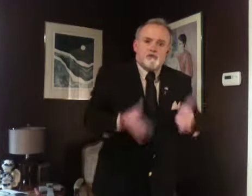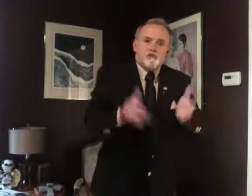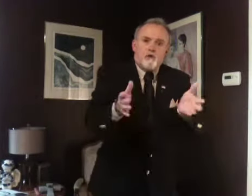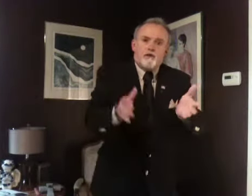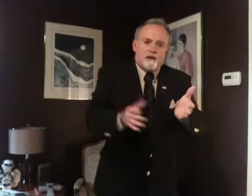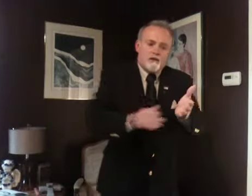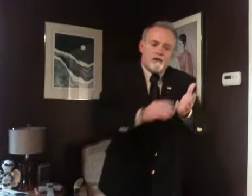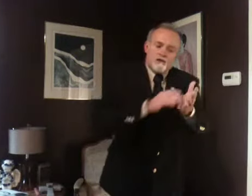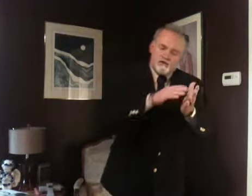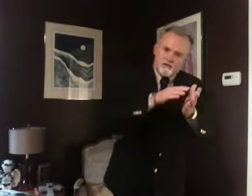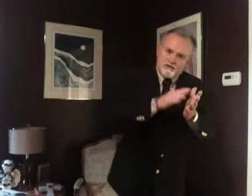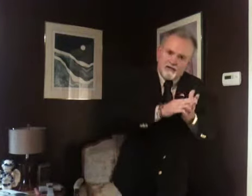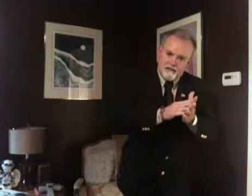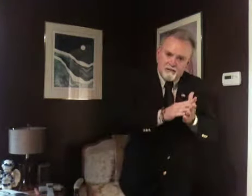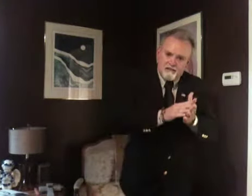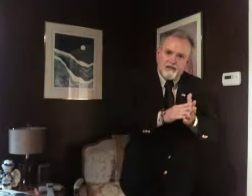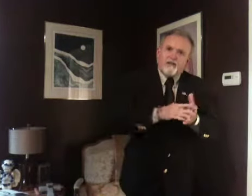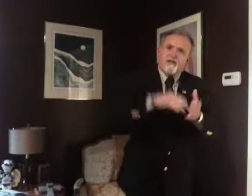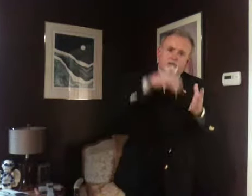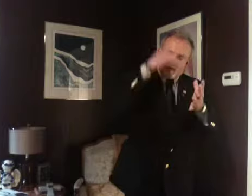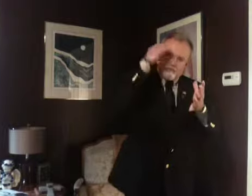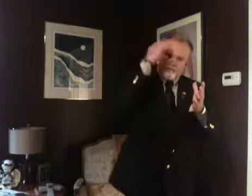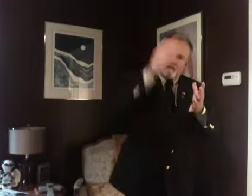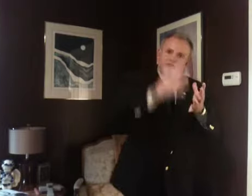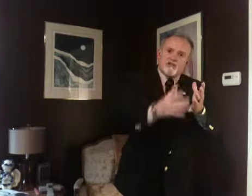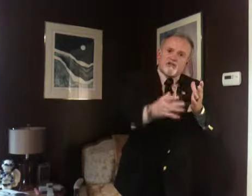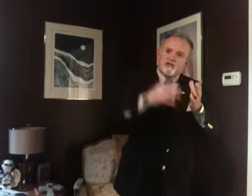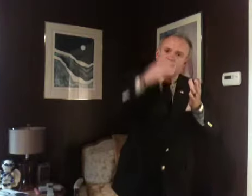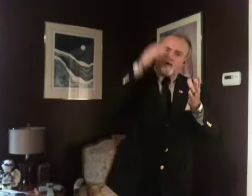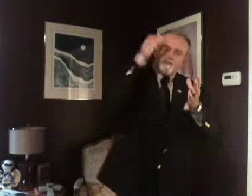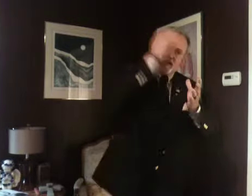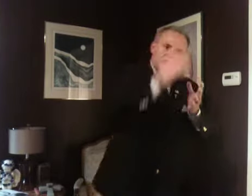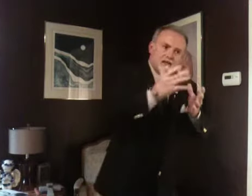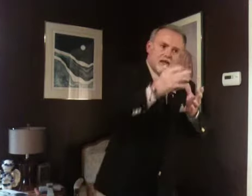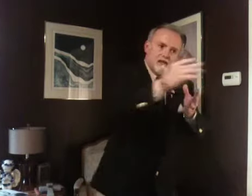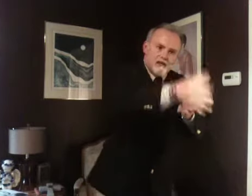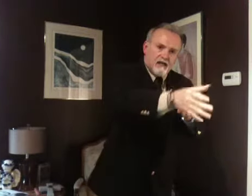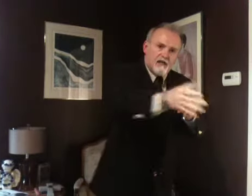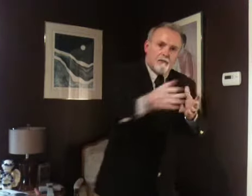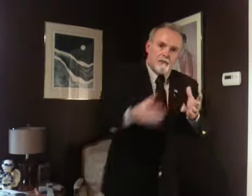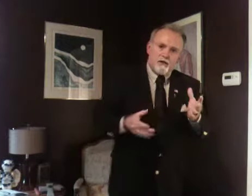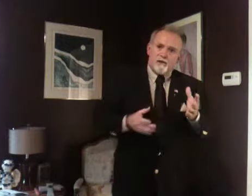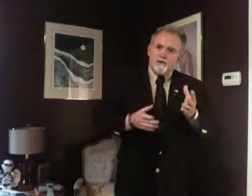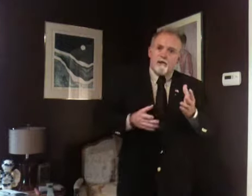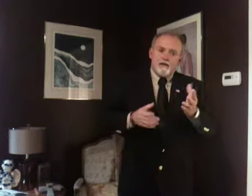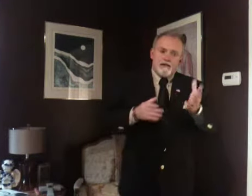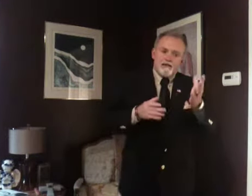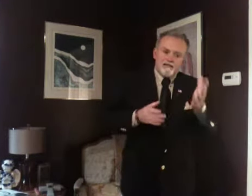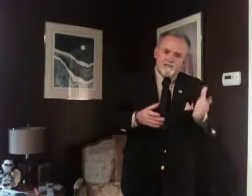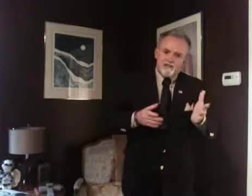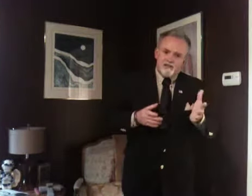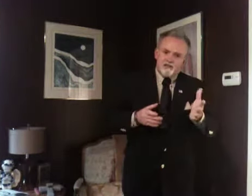but you want it. You start thinking about that. That's a vision. You start seeing that appear, and that's a vision.